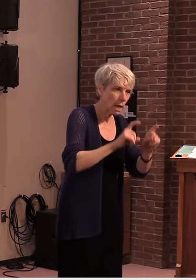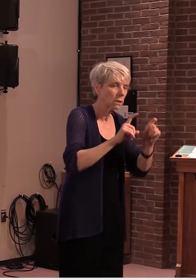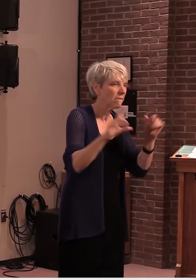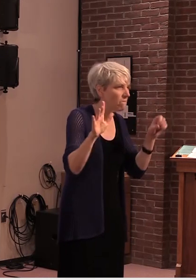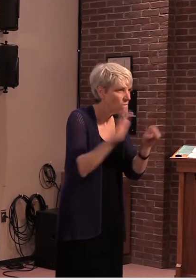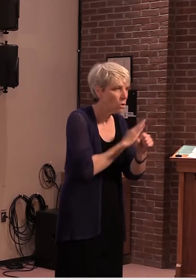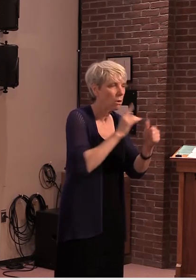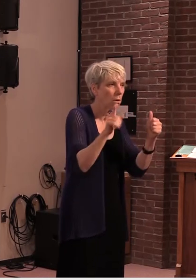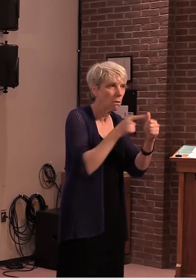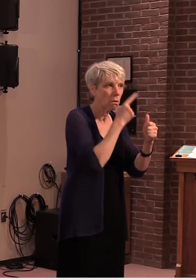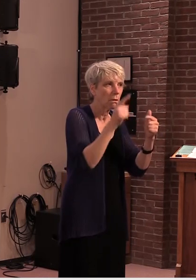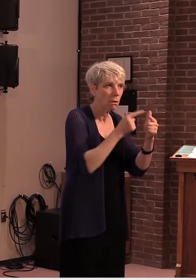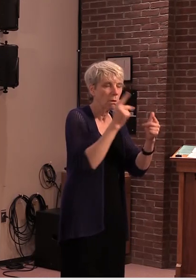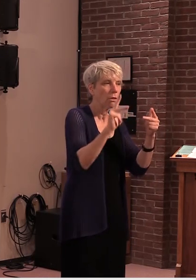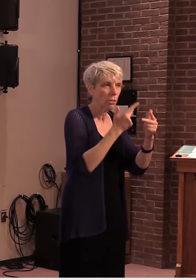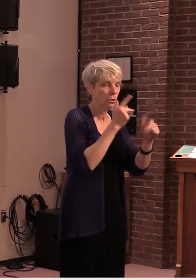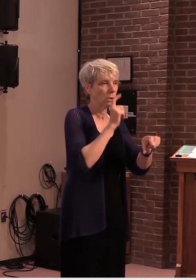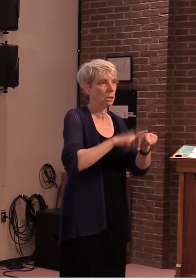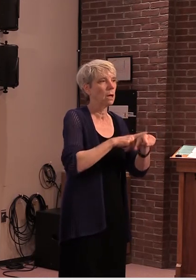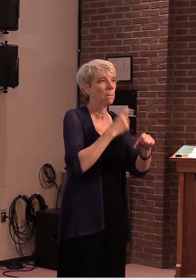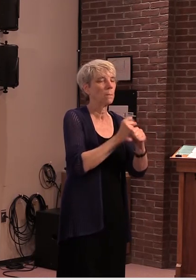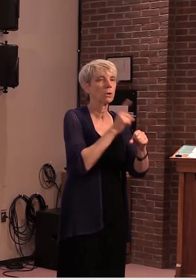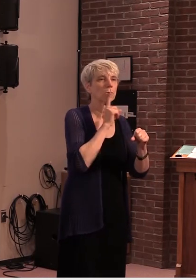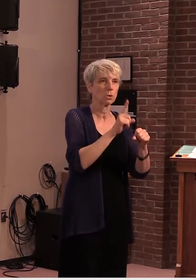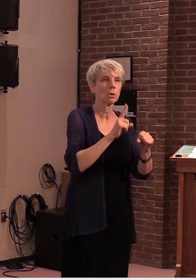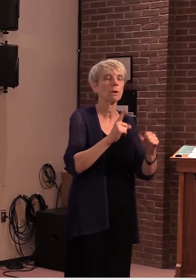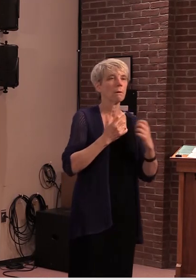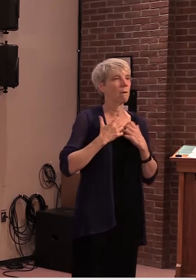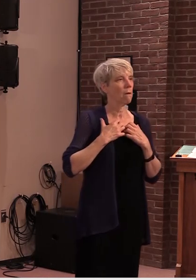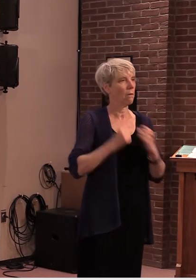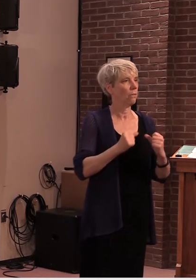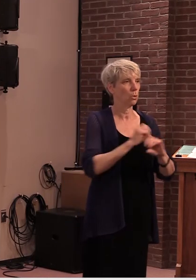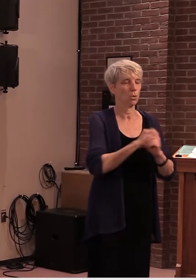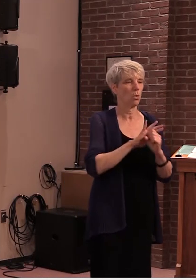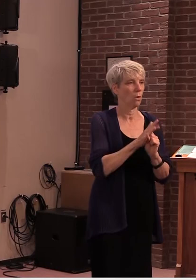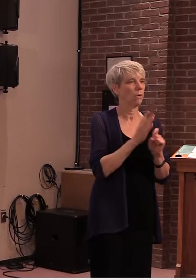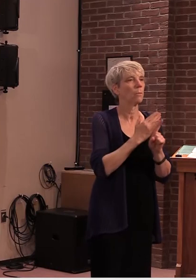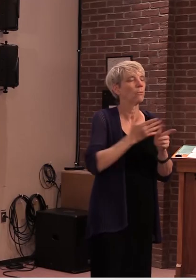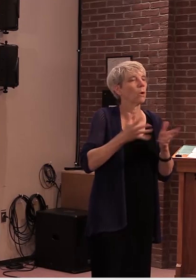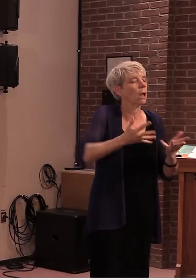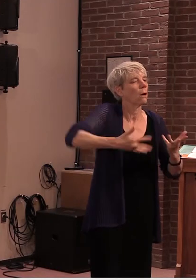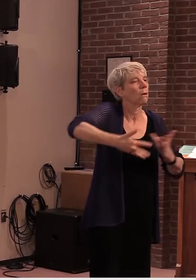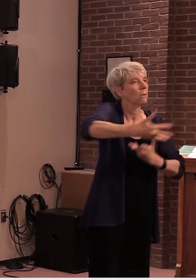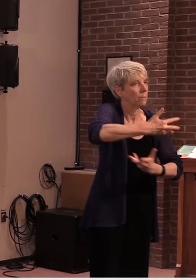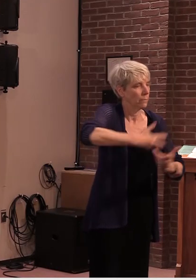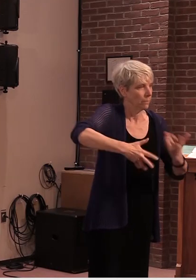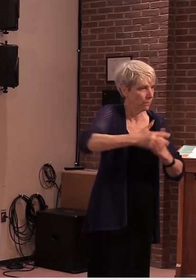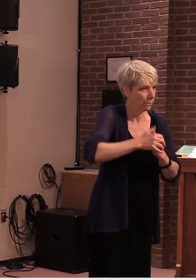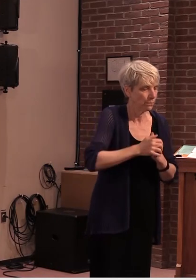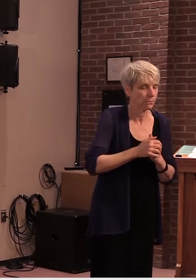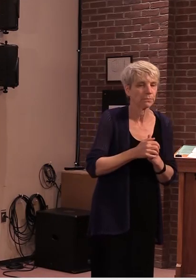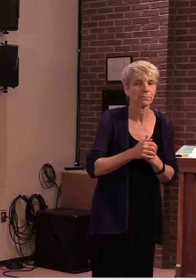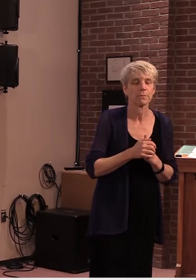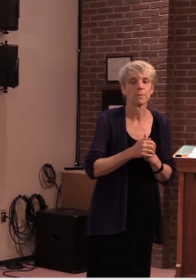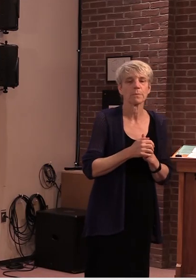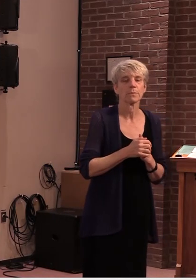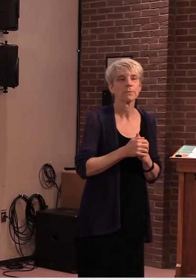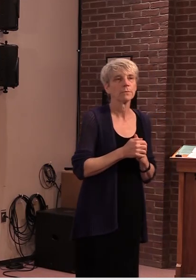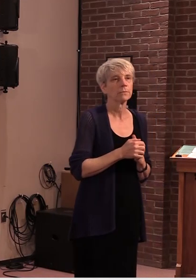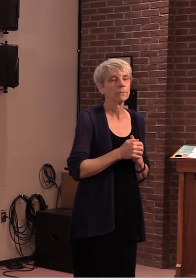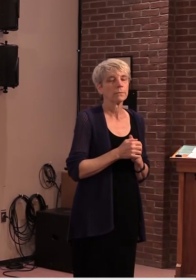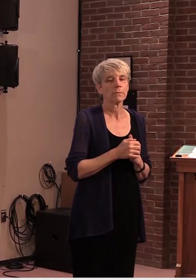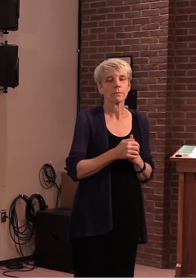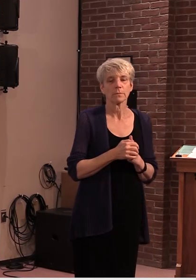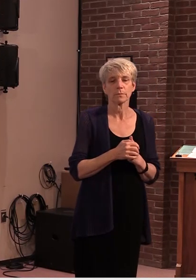department of health to establish science-based protocols to mitigate the spread of virus in our correctional